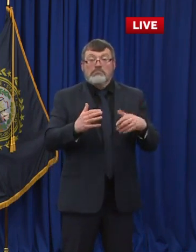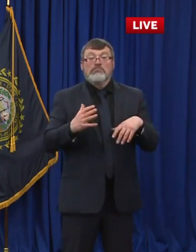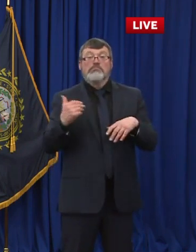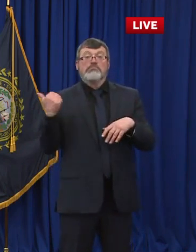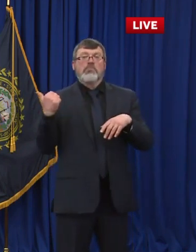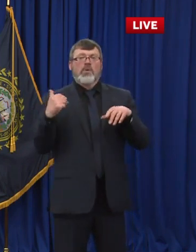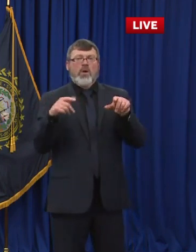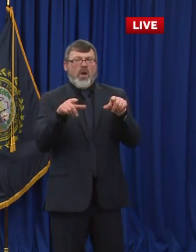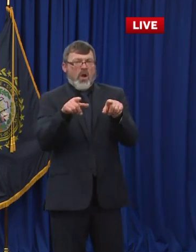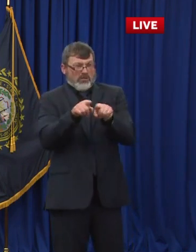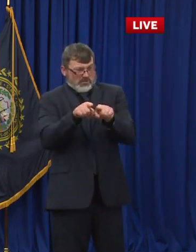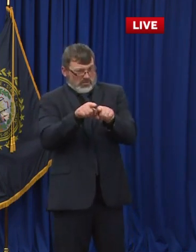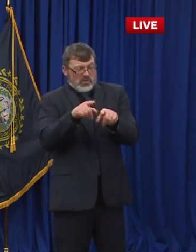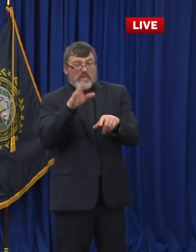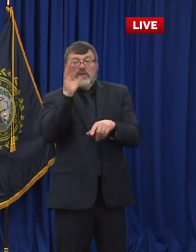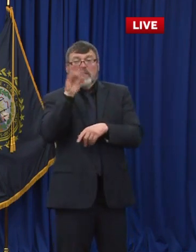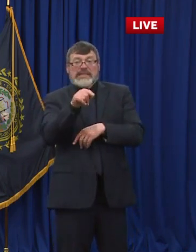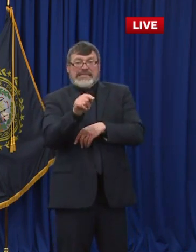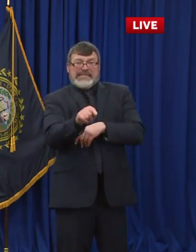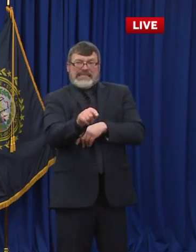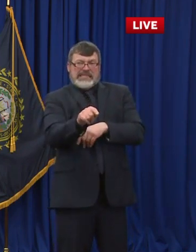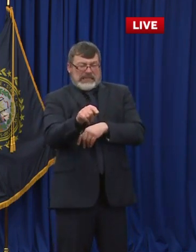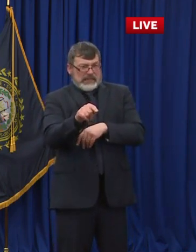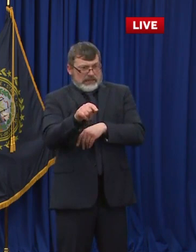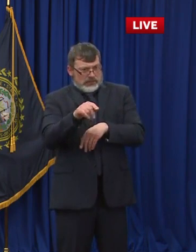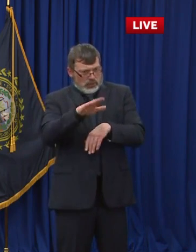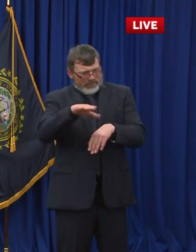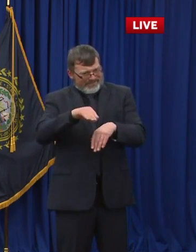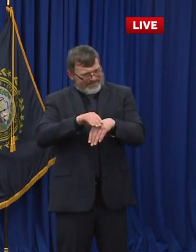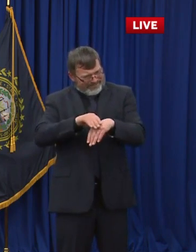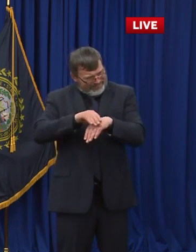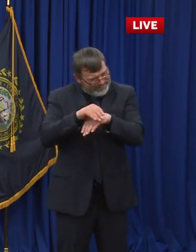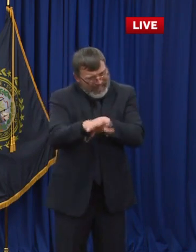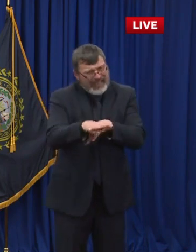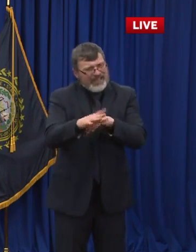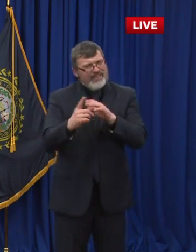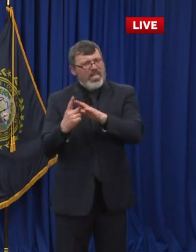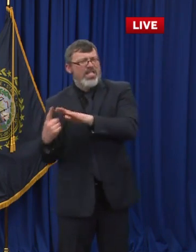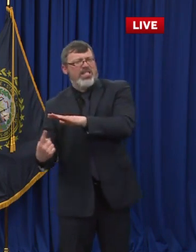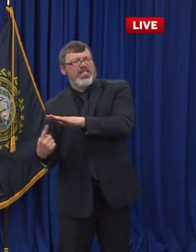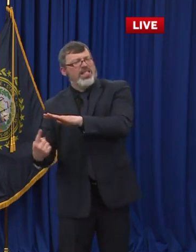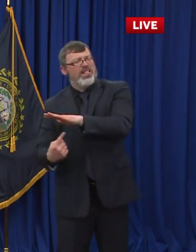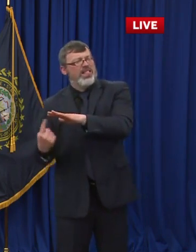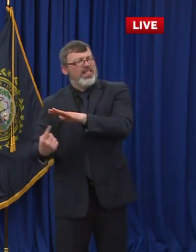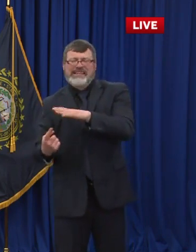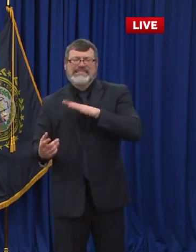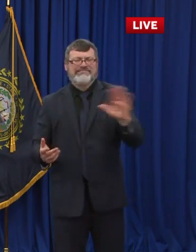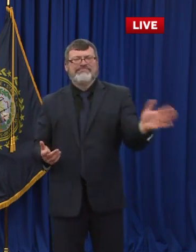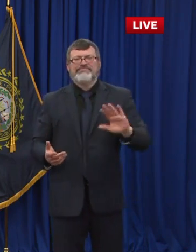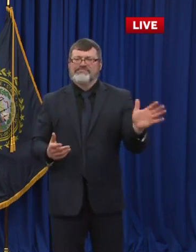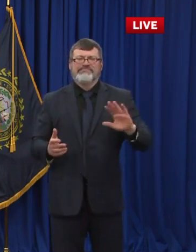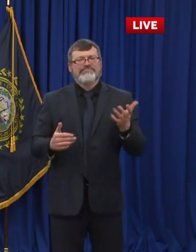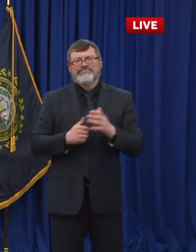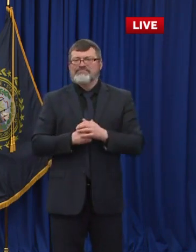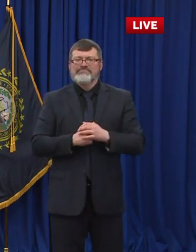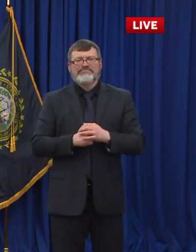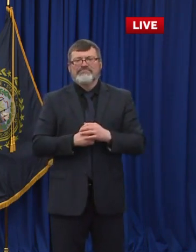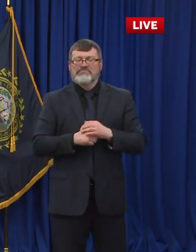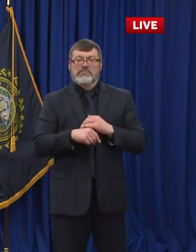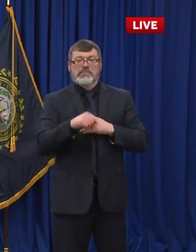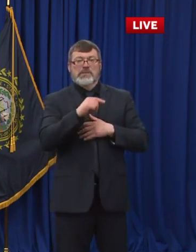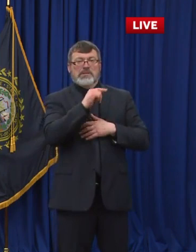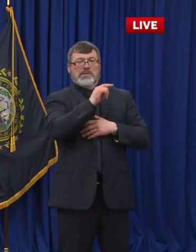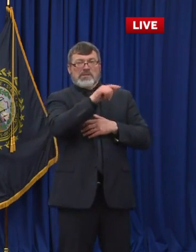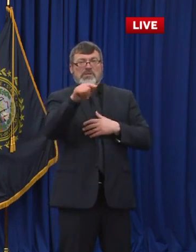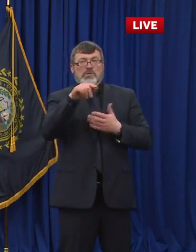and younger adults like it does older. And so that just the schools have shown that even when we do have college students are